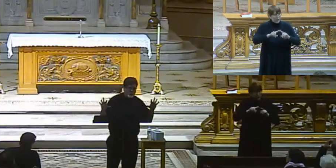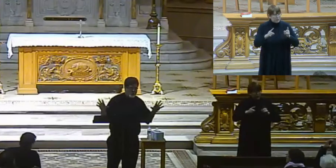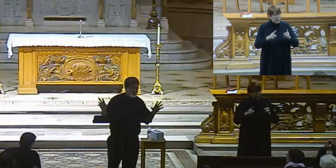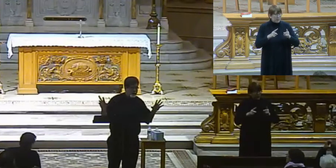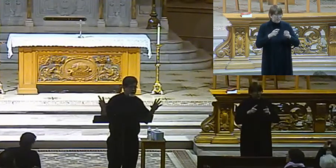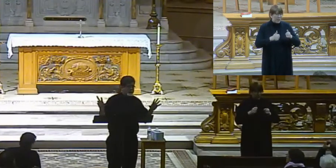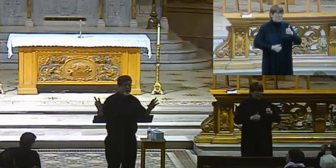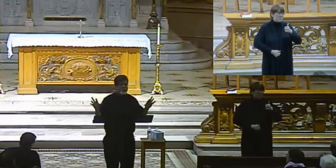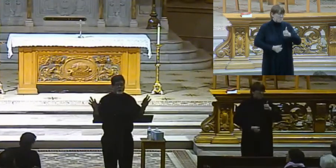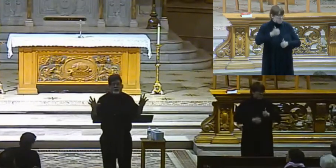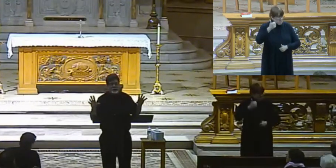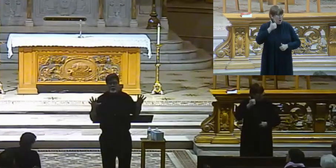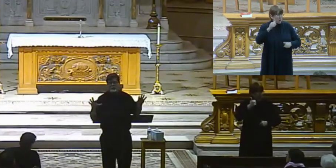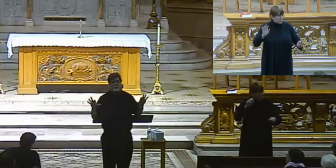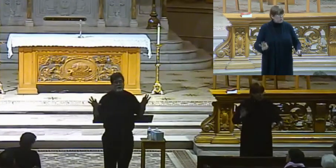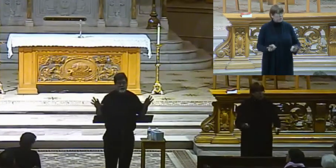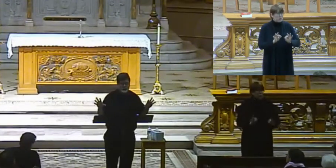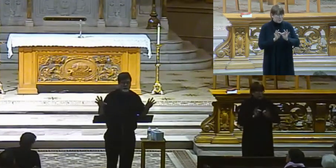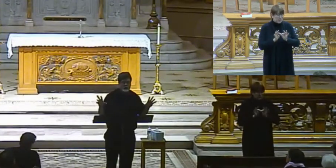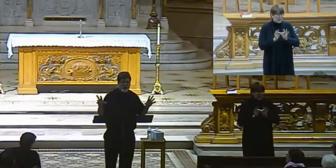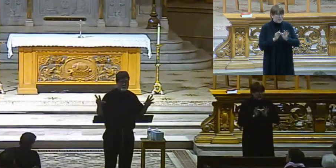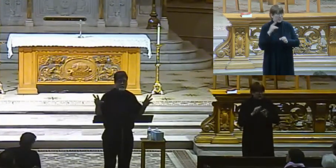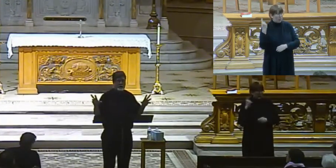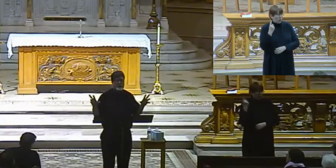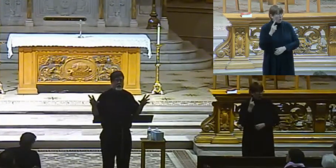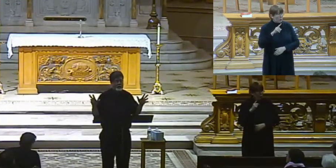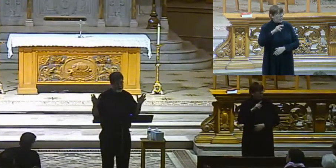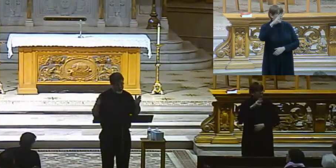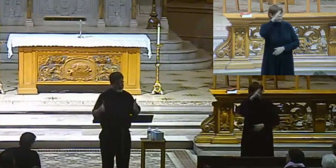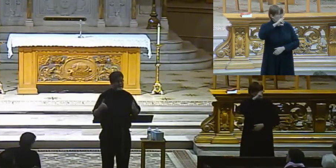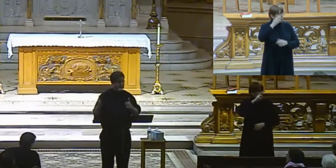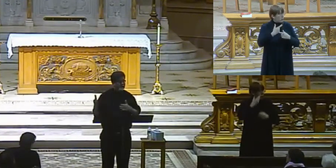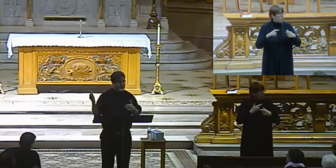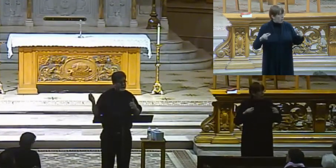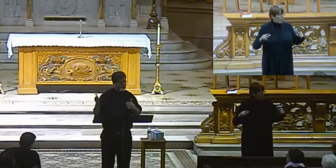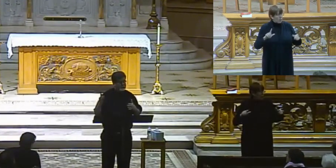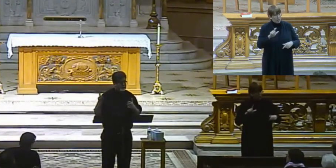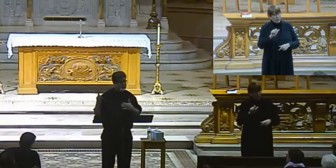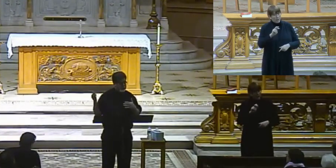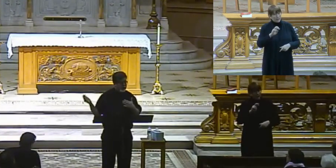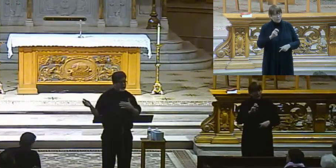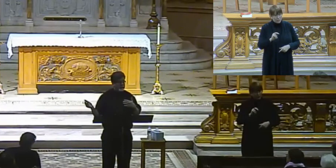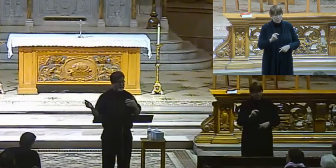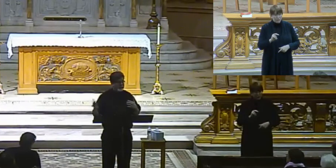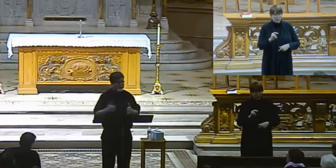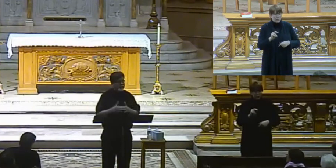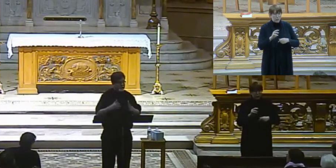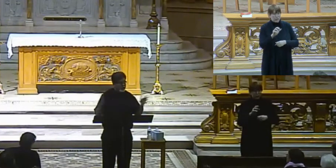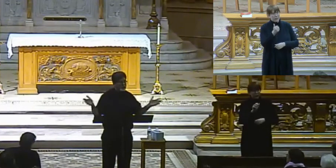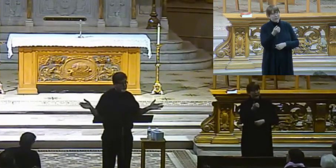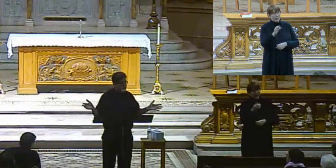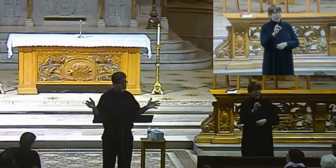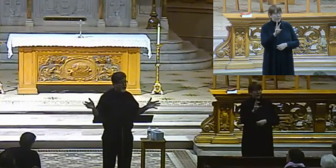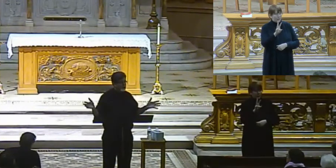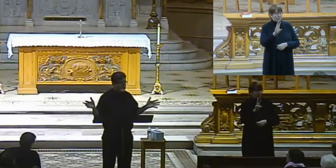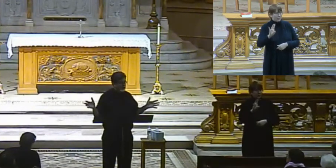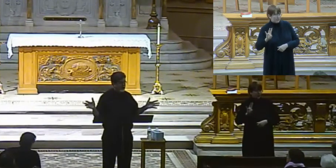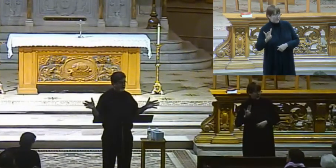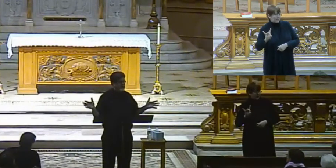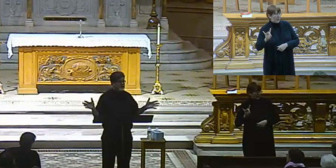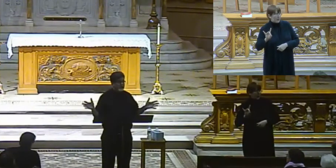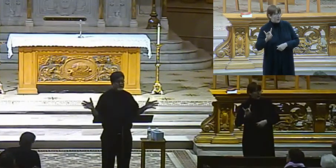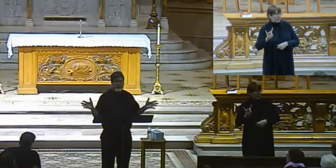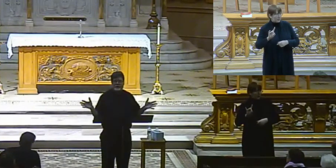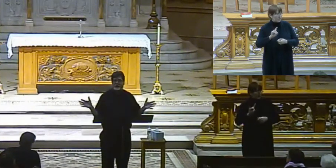vast majority of the Mass was completely the same. Now, after 1968, that changed dramatically.